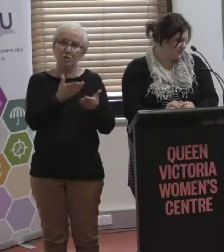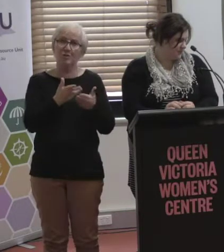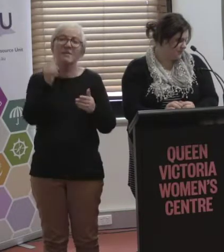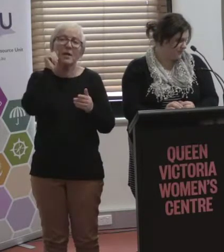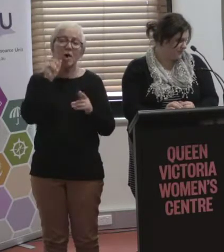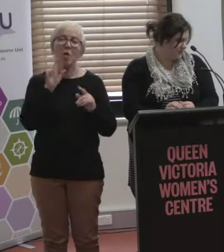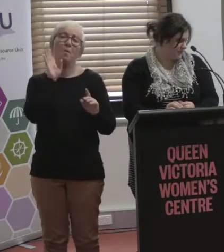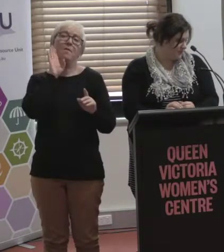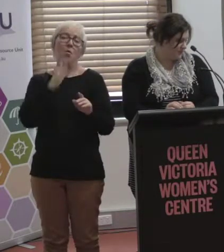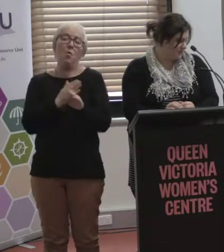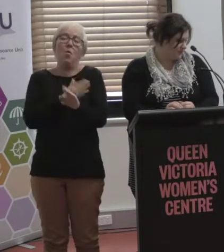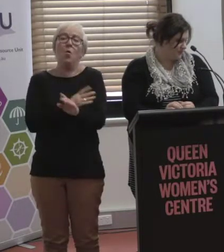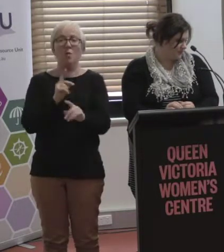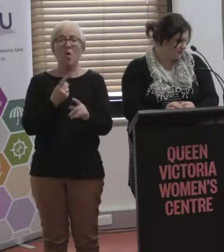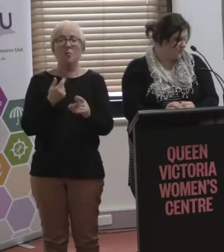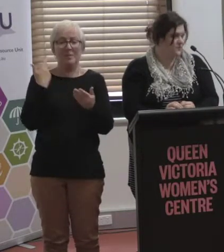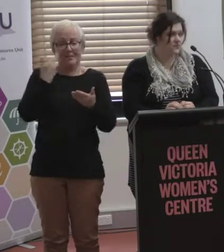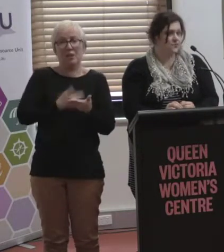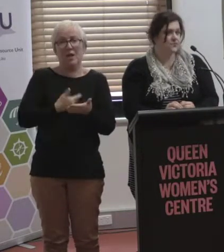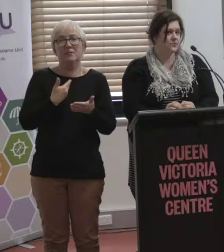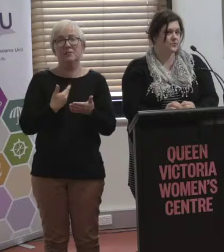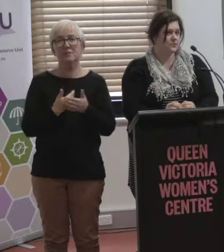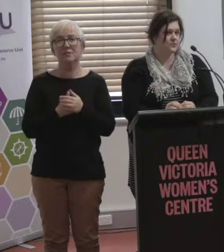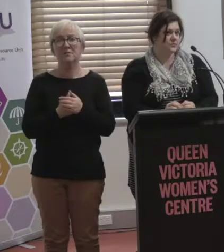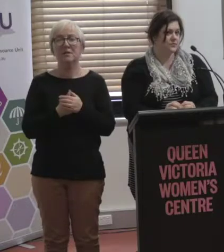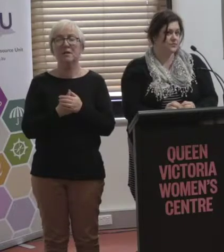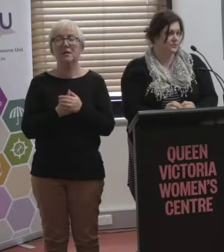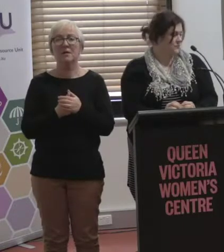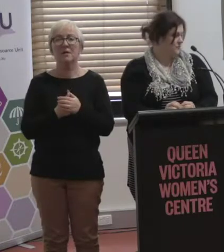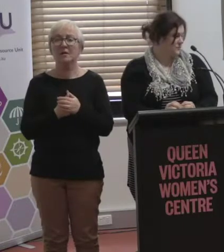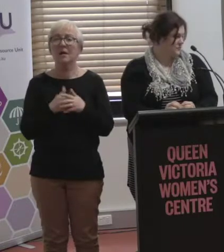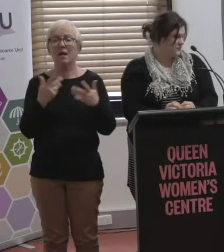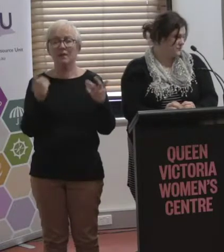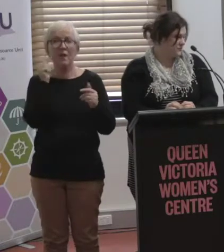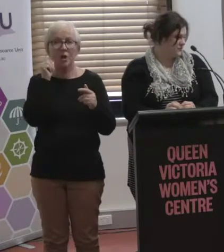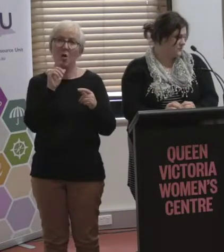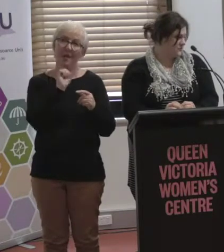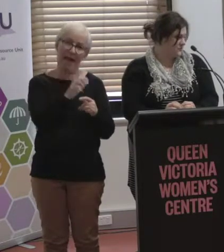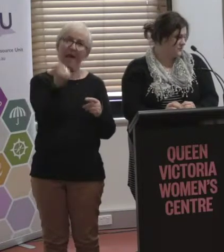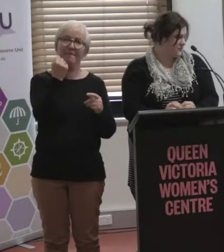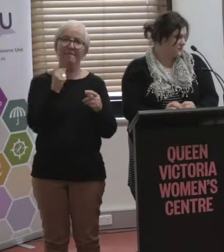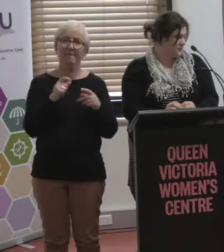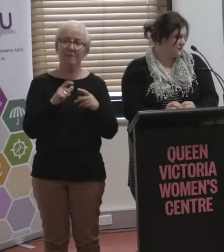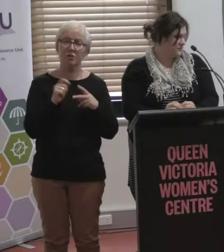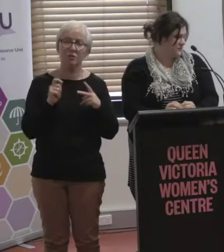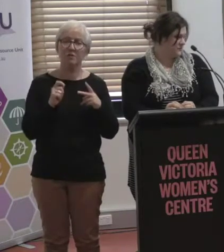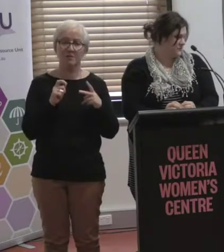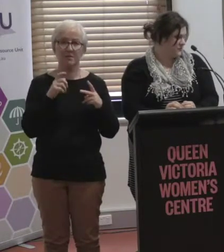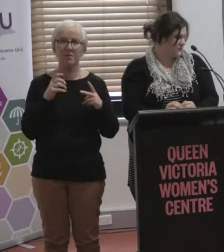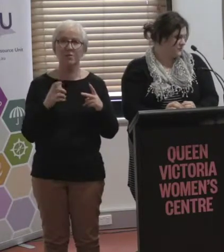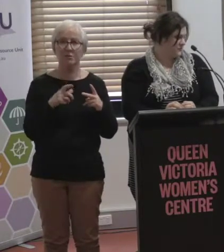know, you know, we're picking up, it's by choice and all of those things. A lot more choice and control.